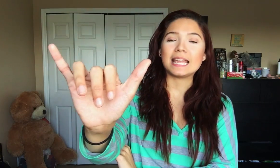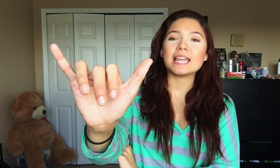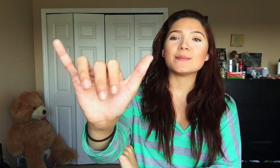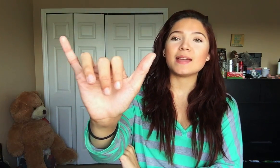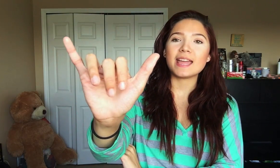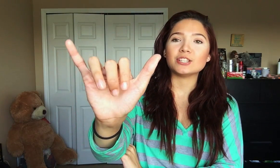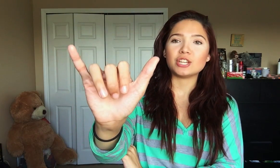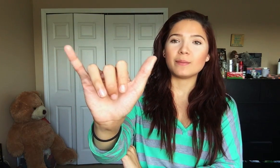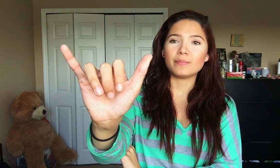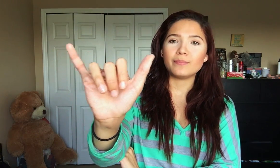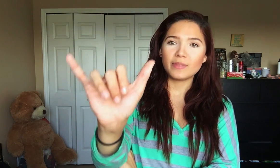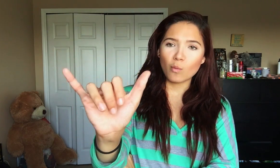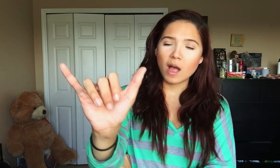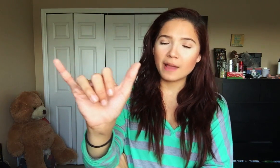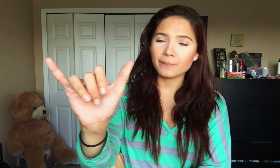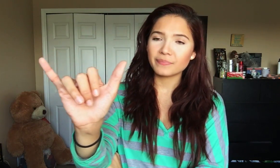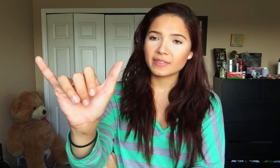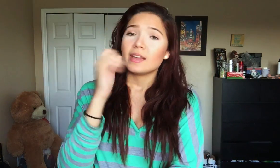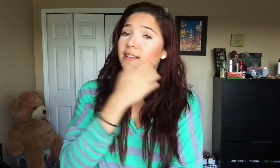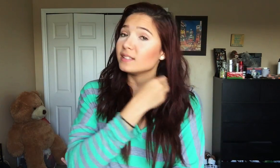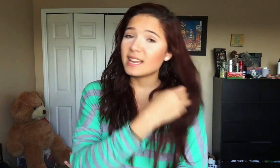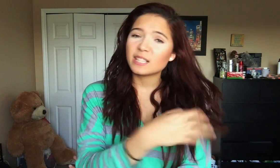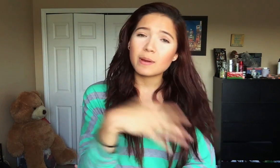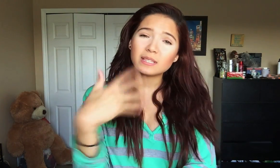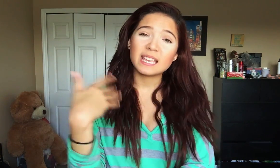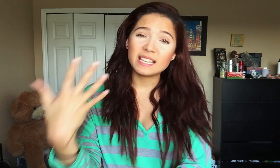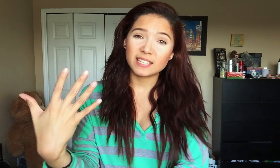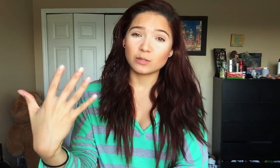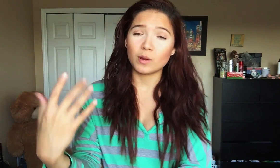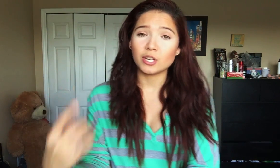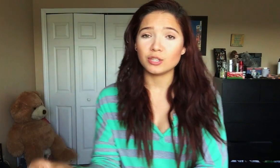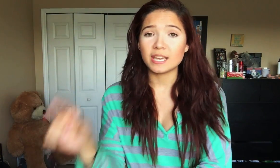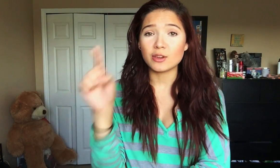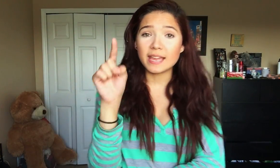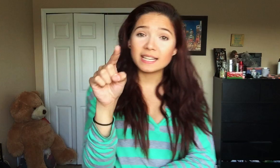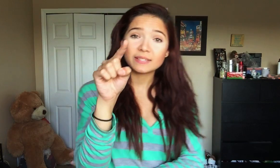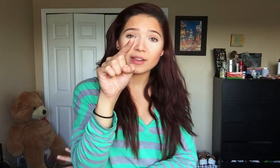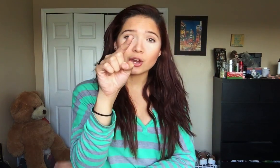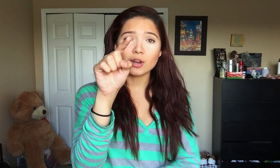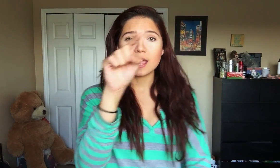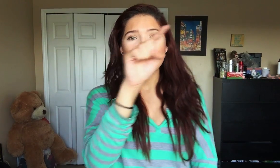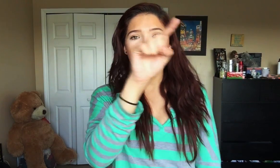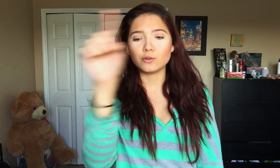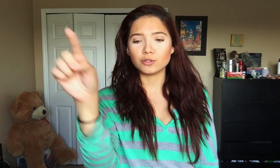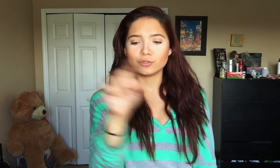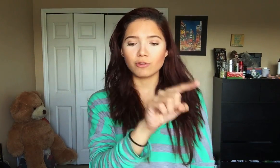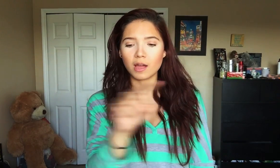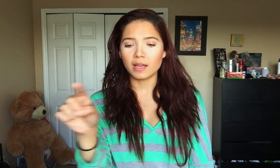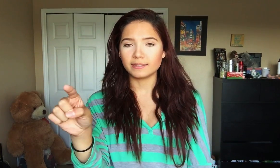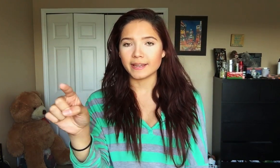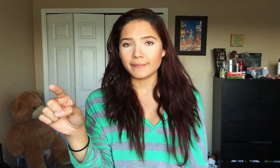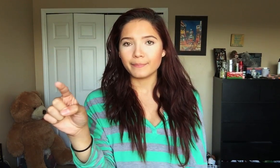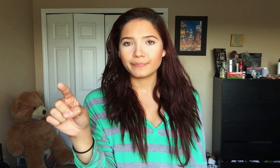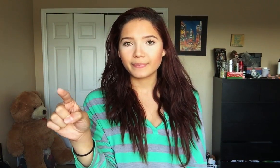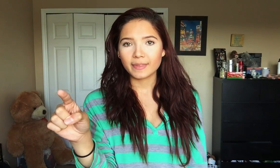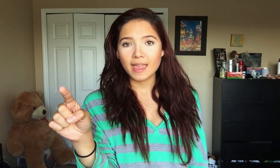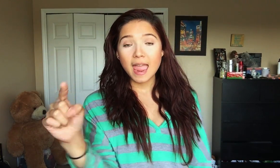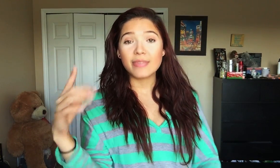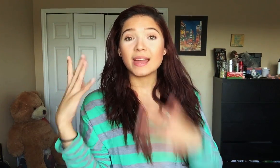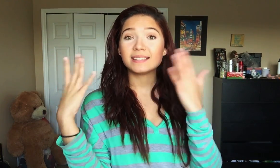same hand shape Y Z is probably the easiest one you take your index finger and you just draw a Z and that